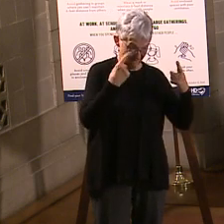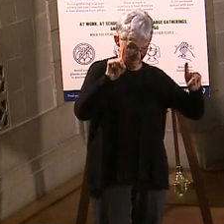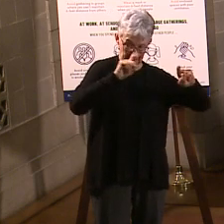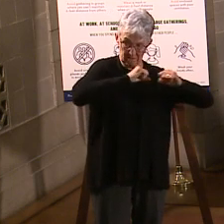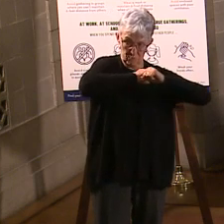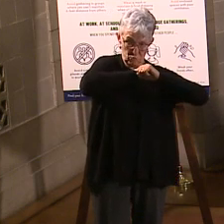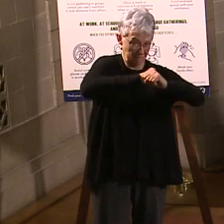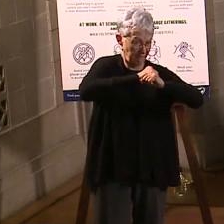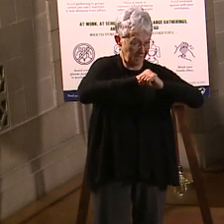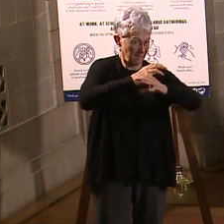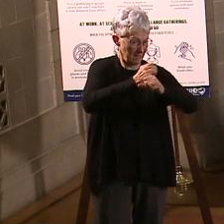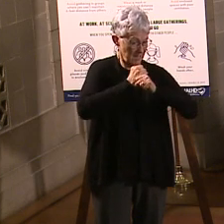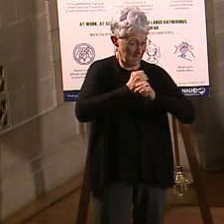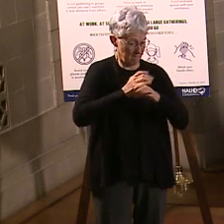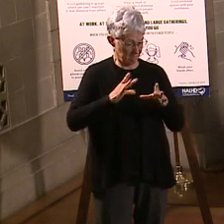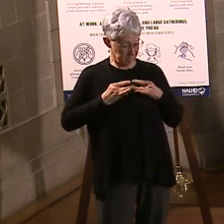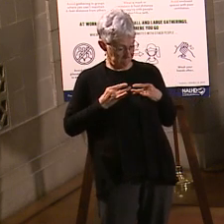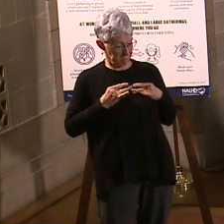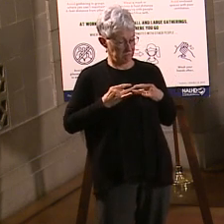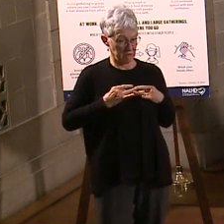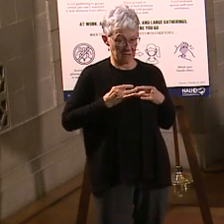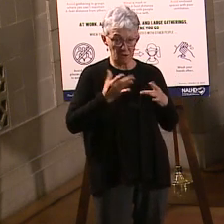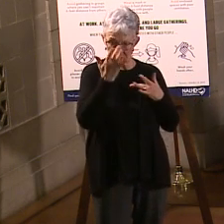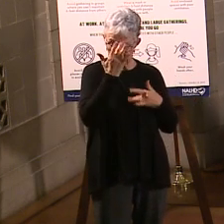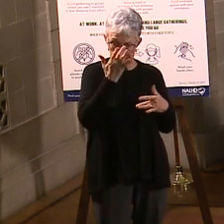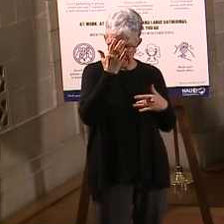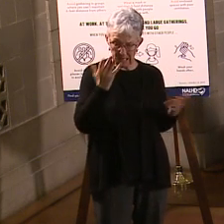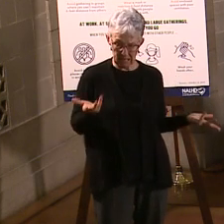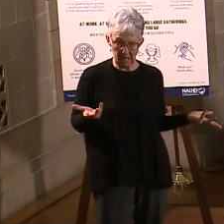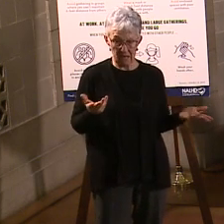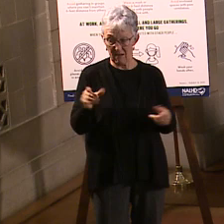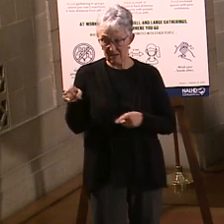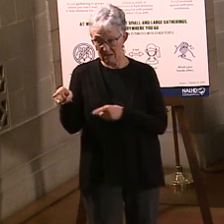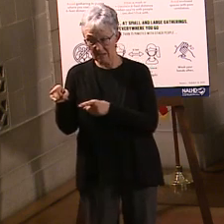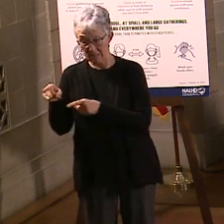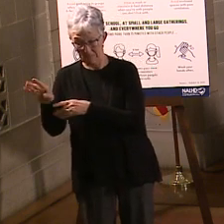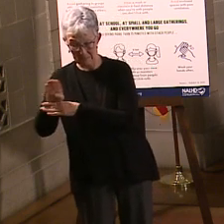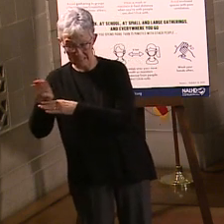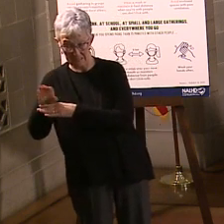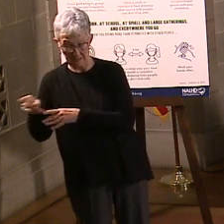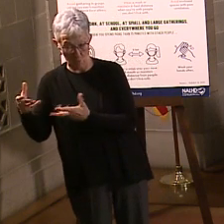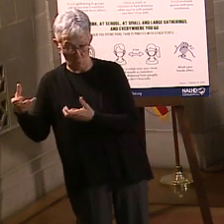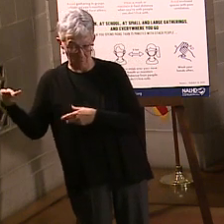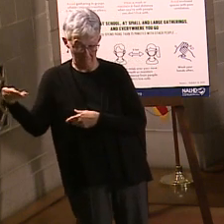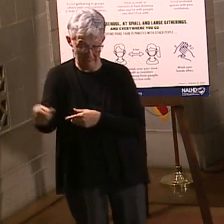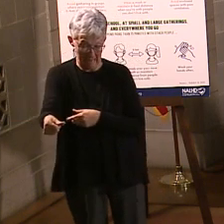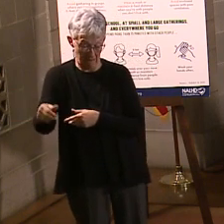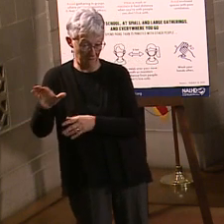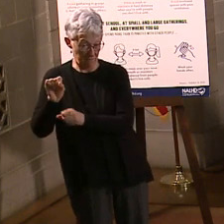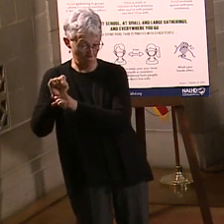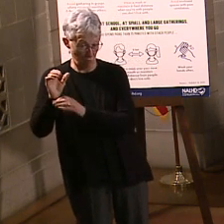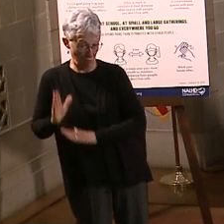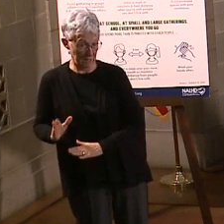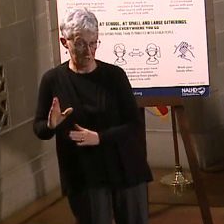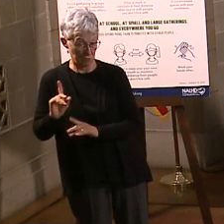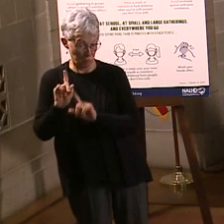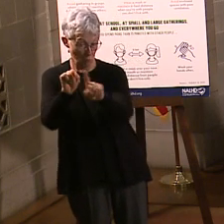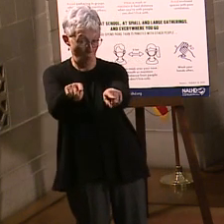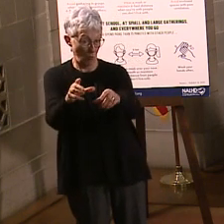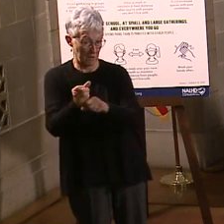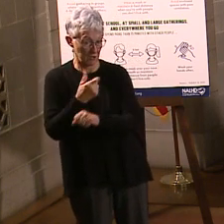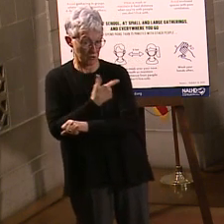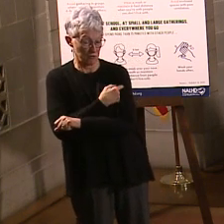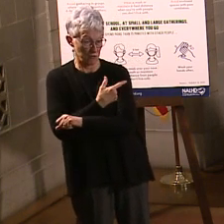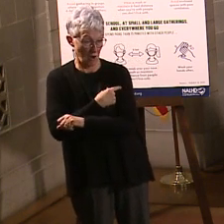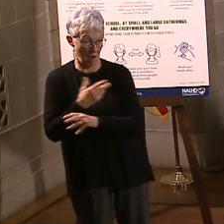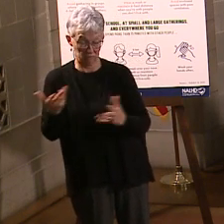encourage their people by paying cash bonuses, that is certainly up to the companies to make that decision. But we're encouraging people just to get signed up and get vaccinated. It's going to